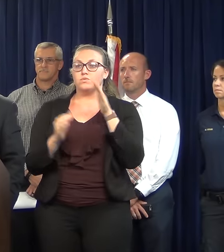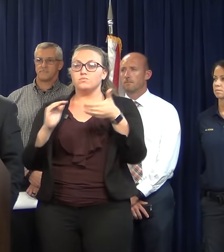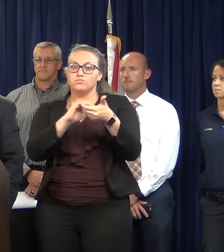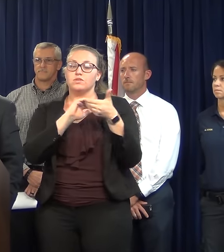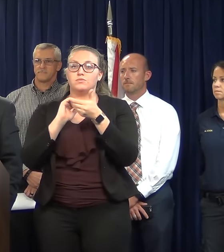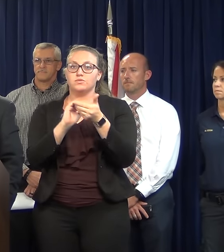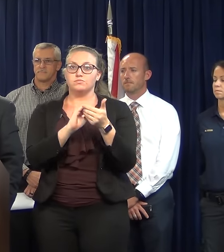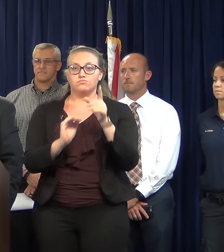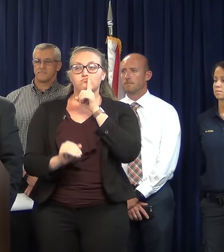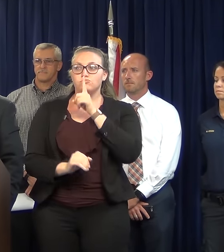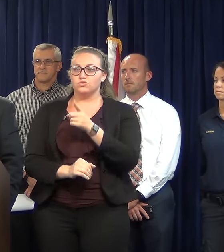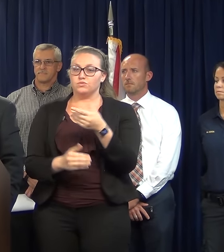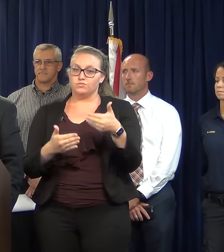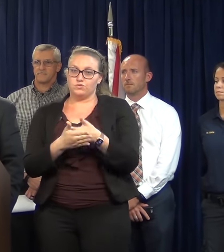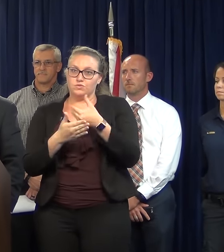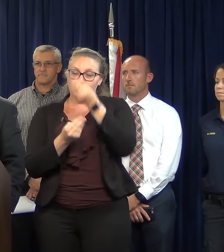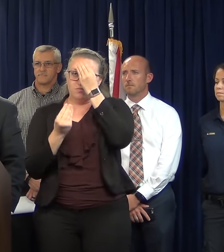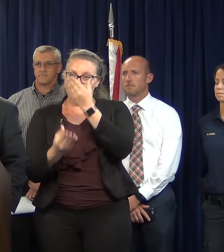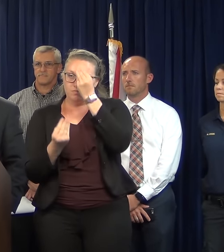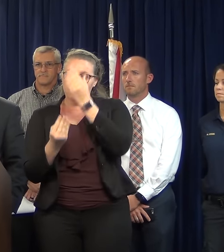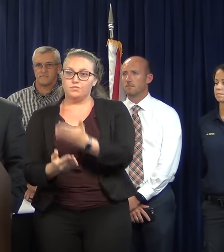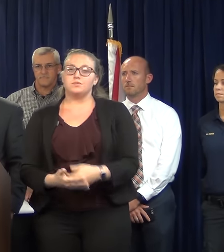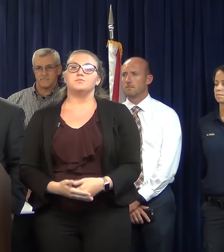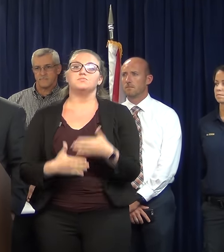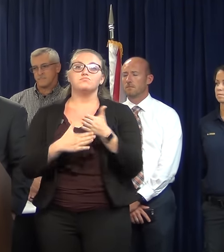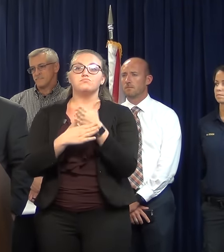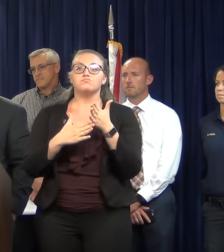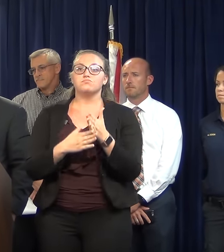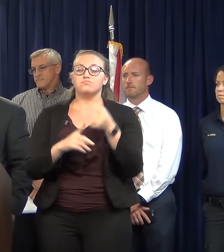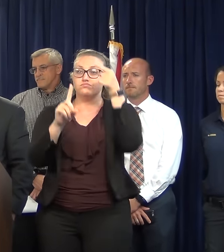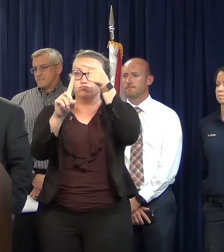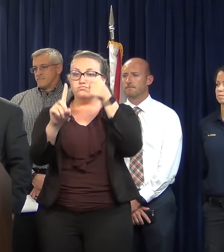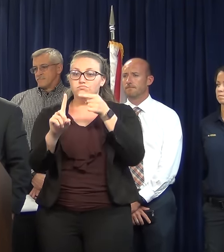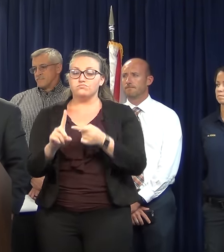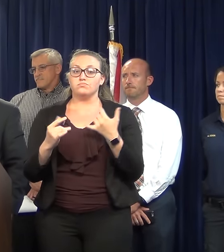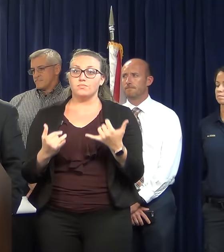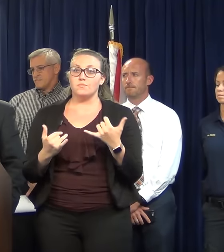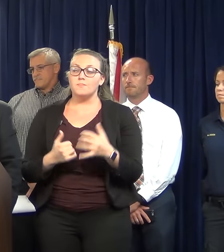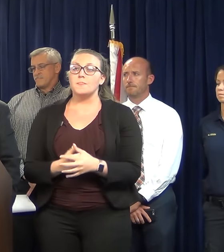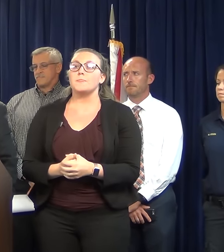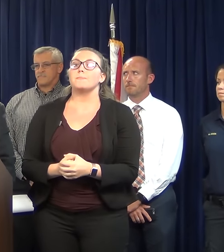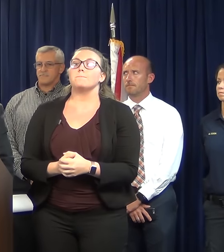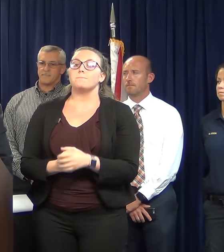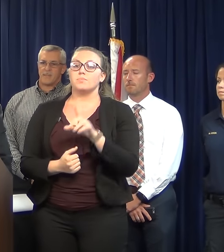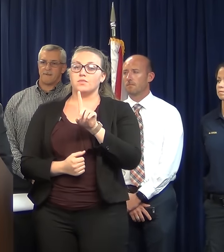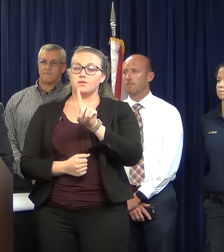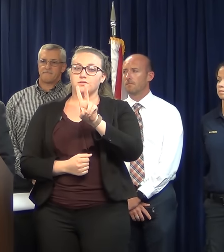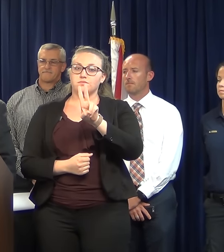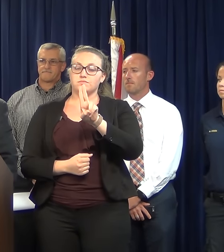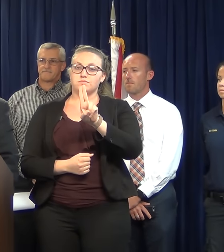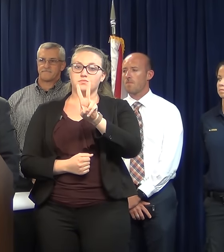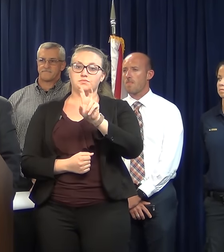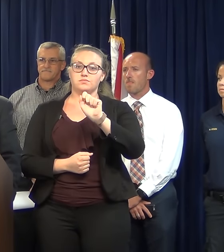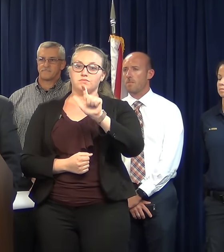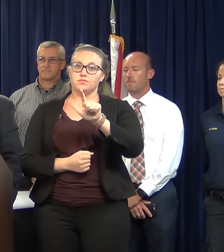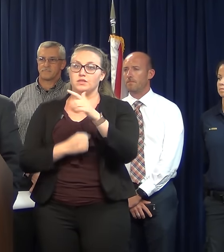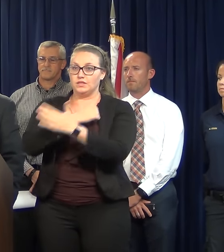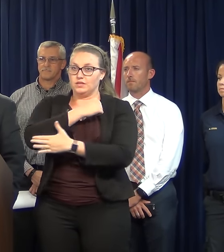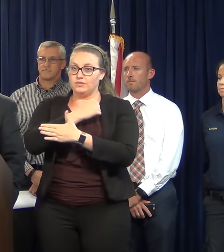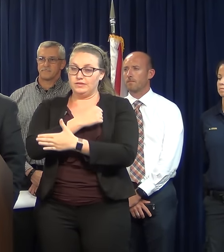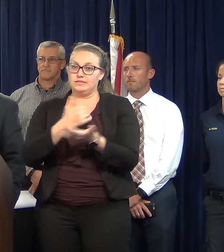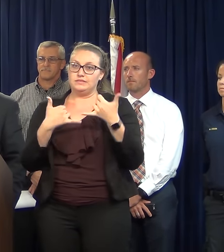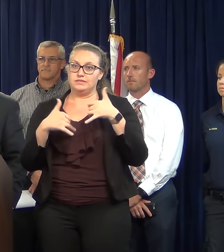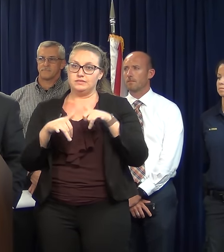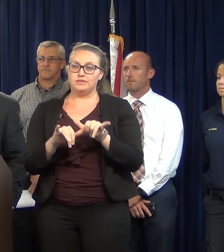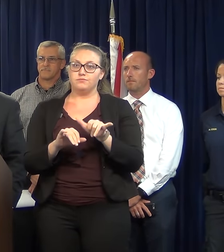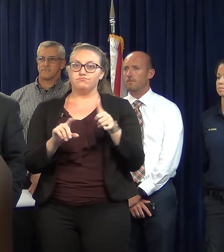information and updates are provided. Several points we want to make at this time. Duval County remains under a tropical storm